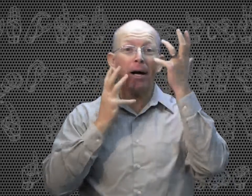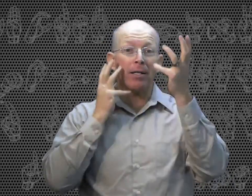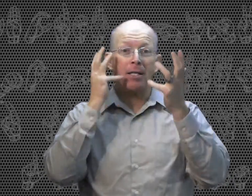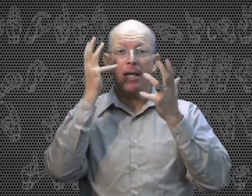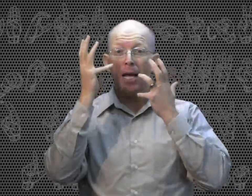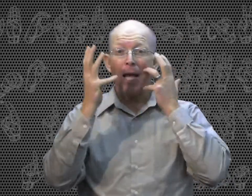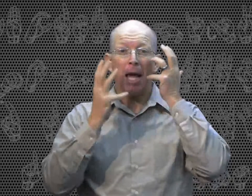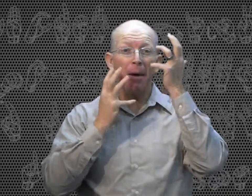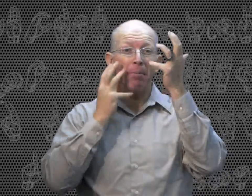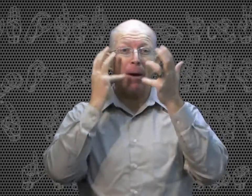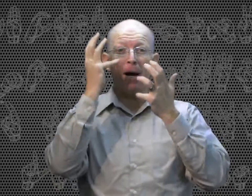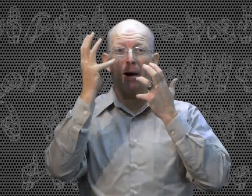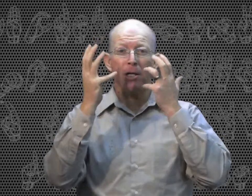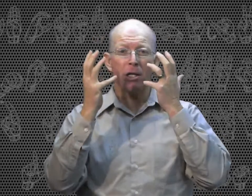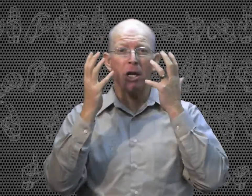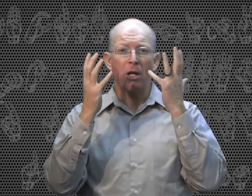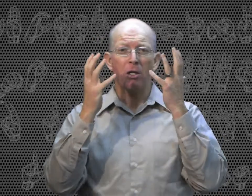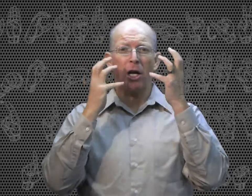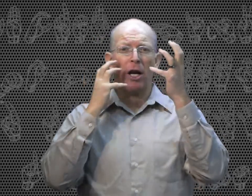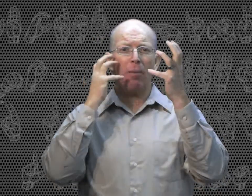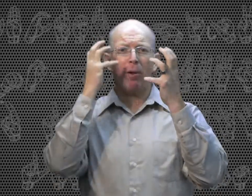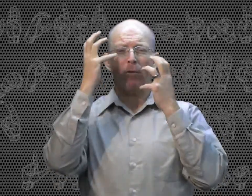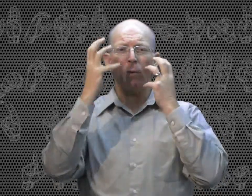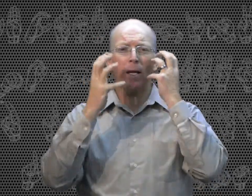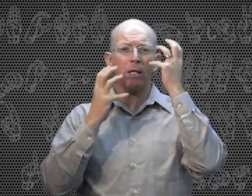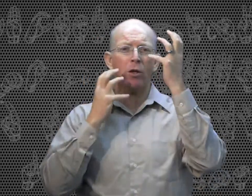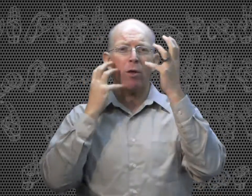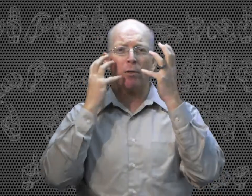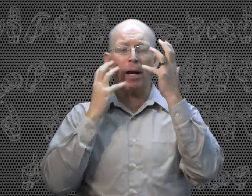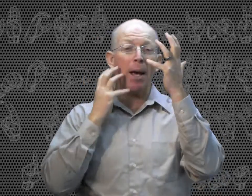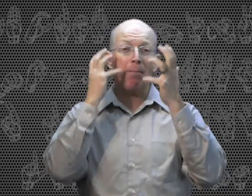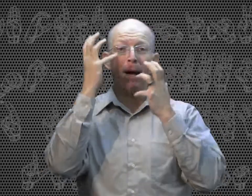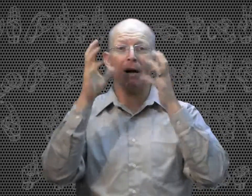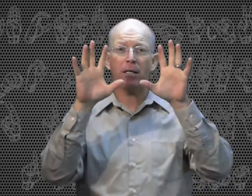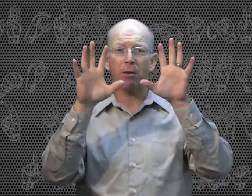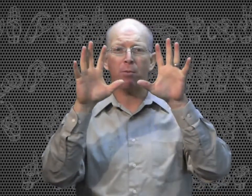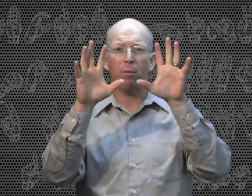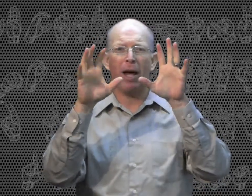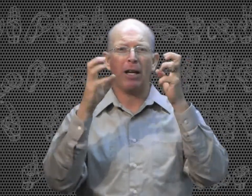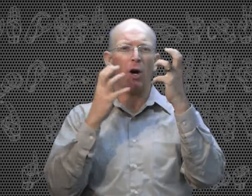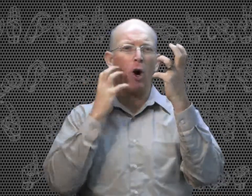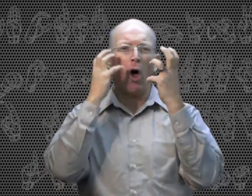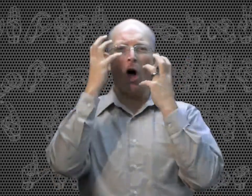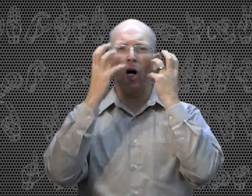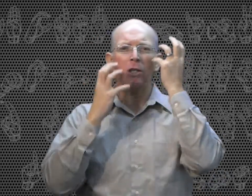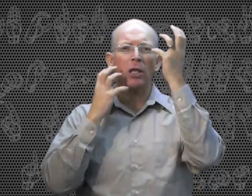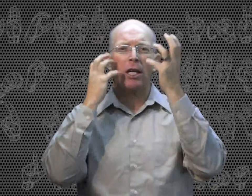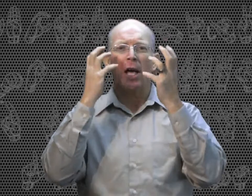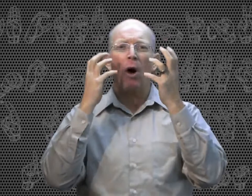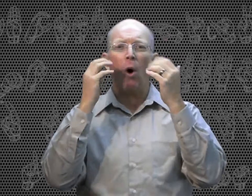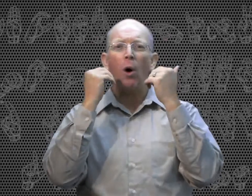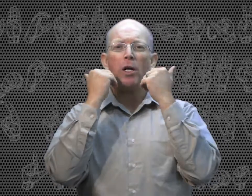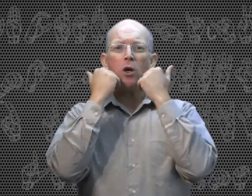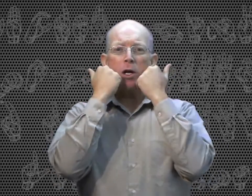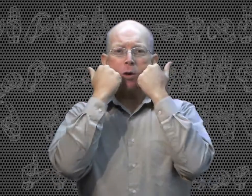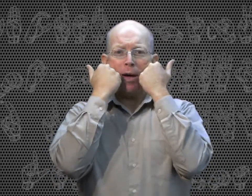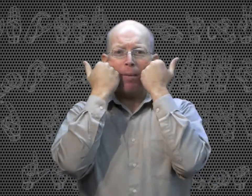Embarrassed. Embarrassed. There's a couple different ways to do this one. Embarrassed is like your claws. Or you can do